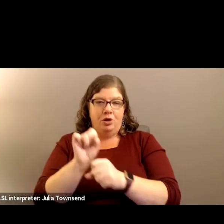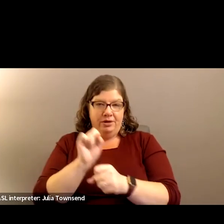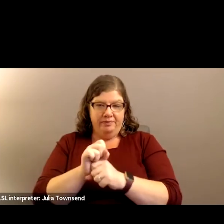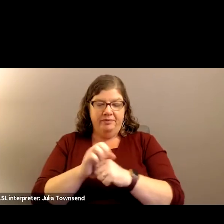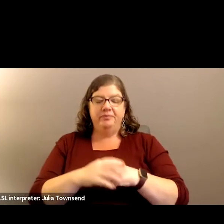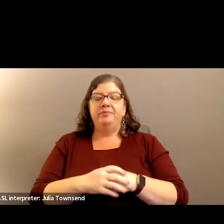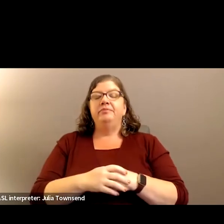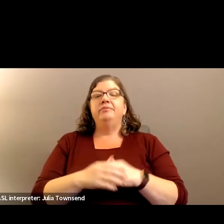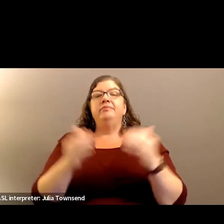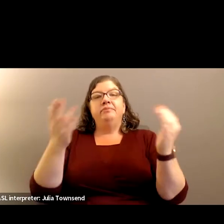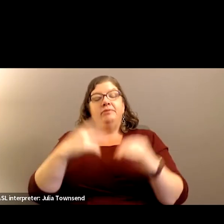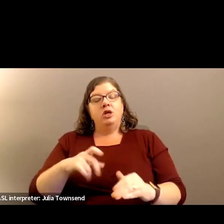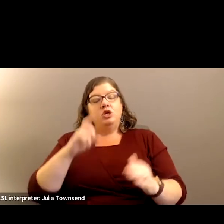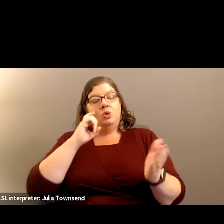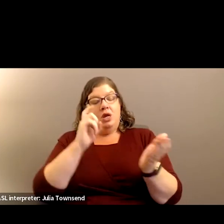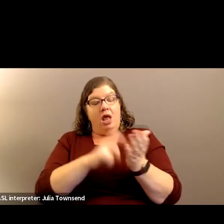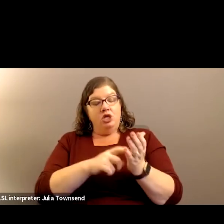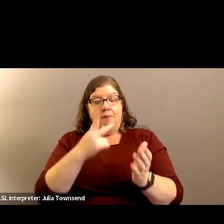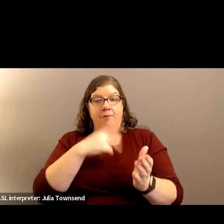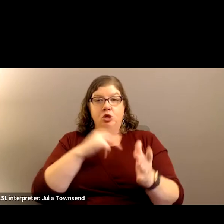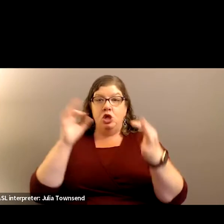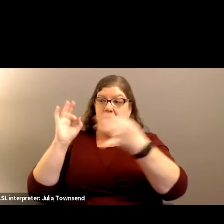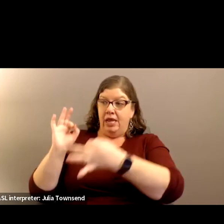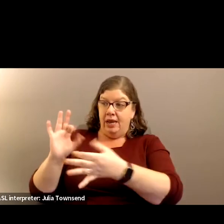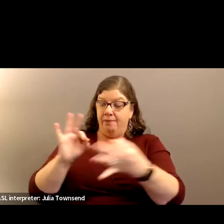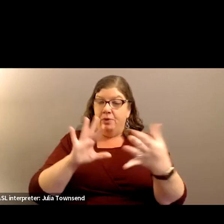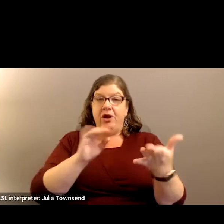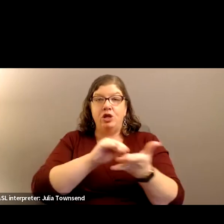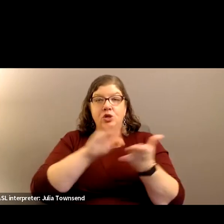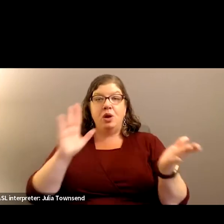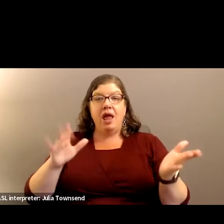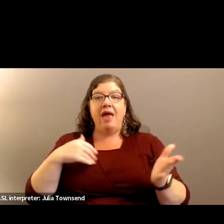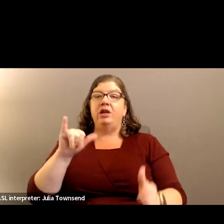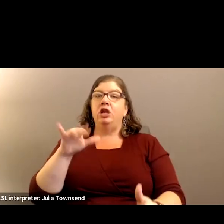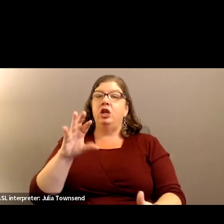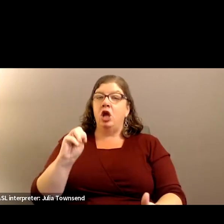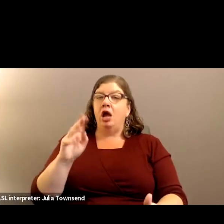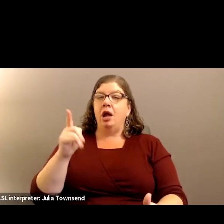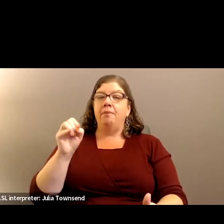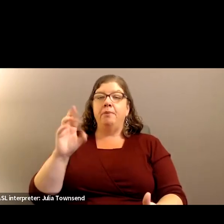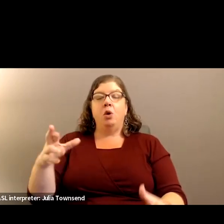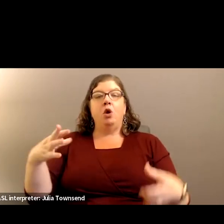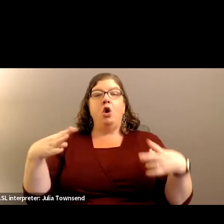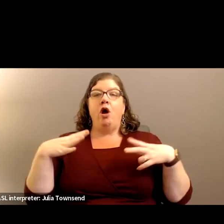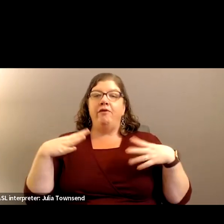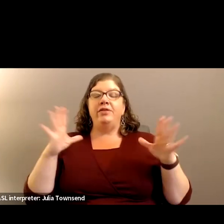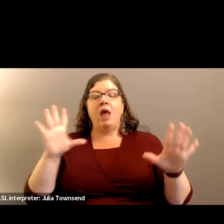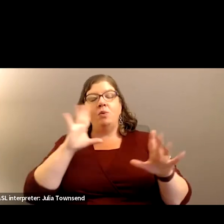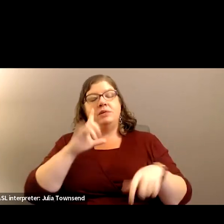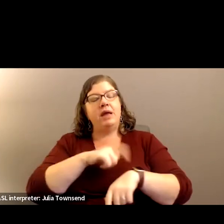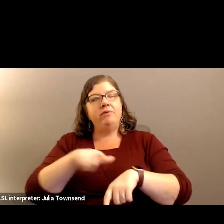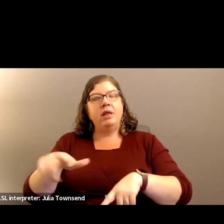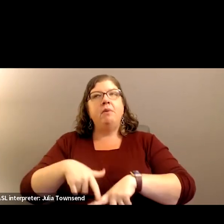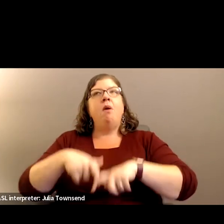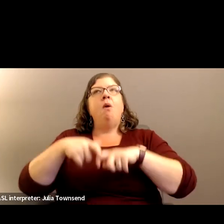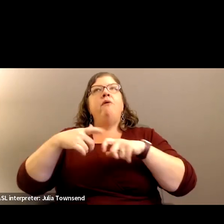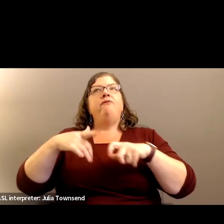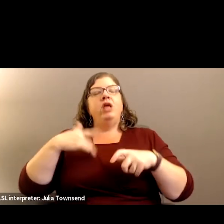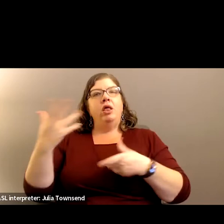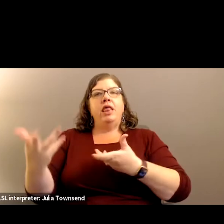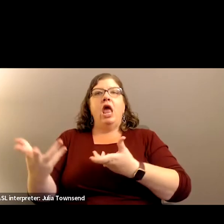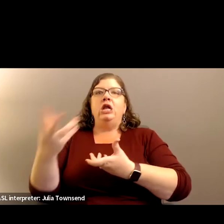acknowledge the personal input that I've received from students on having Yom Kippur off. It was a space for them to finally feel